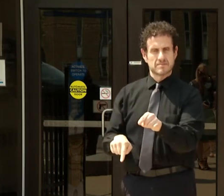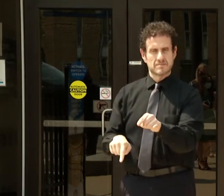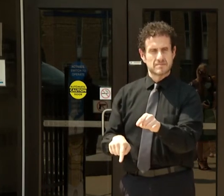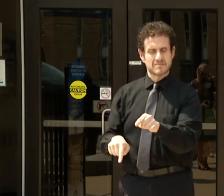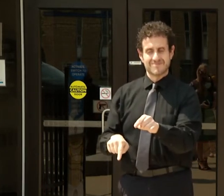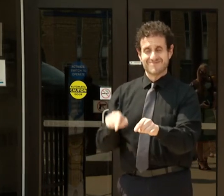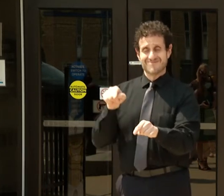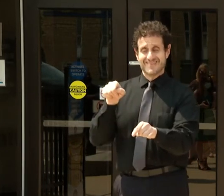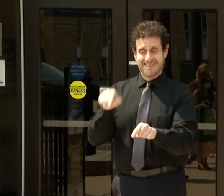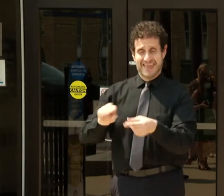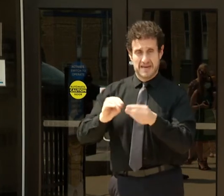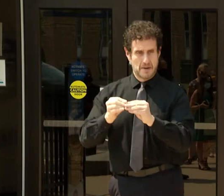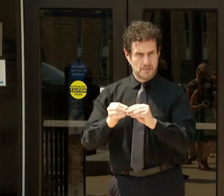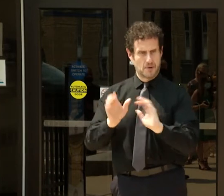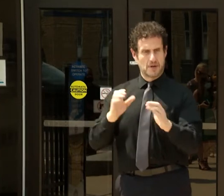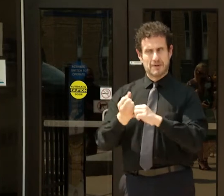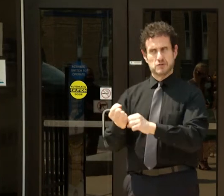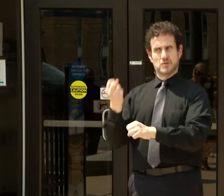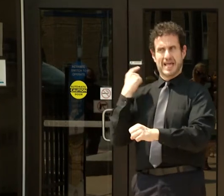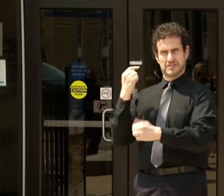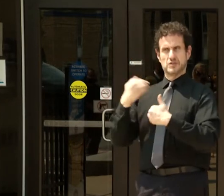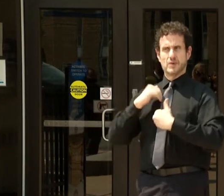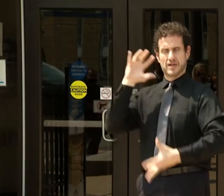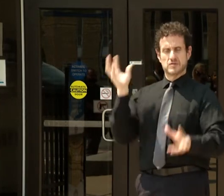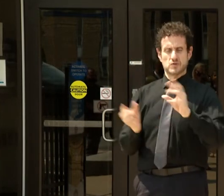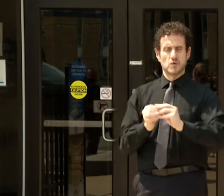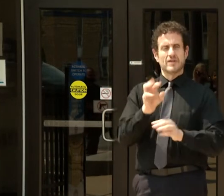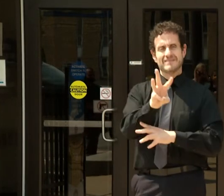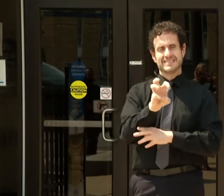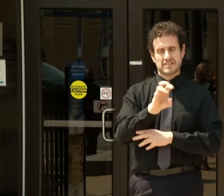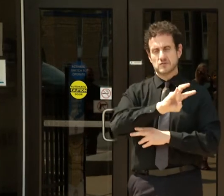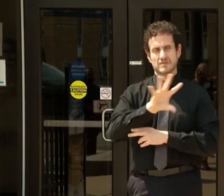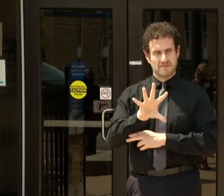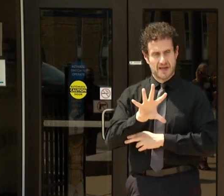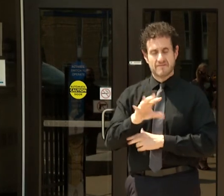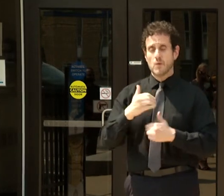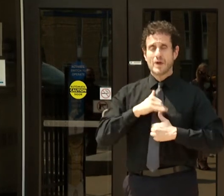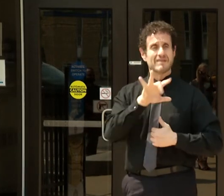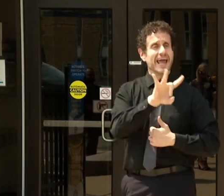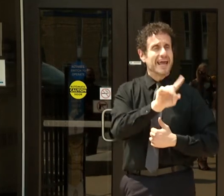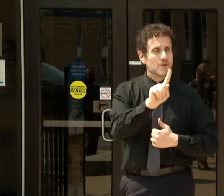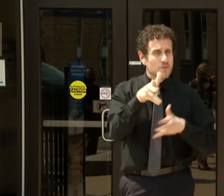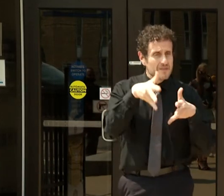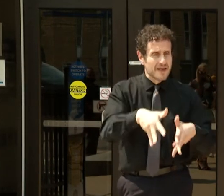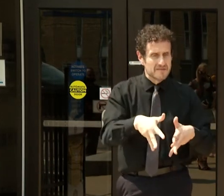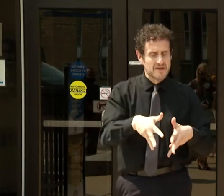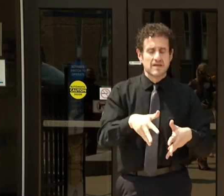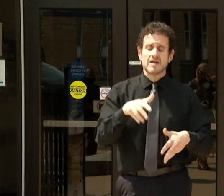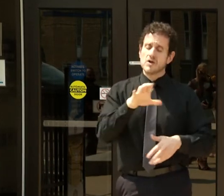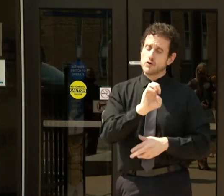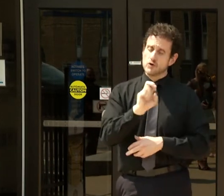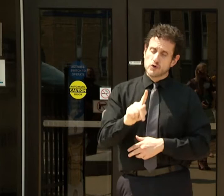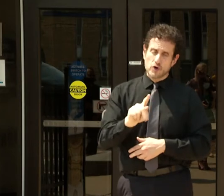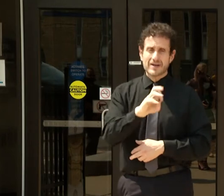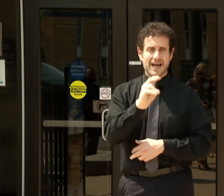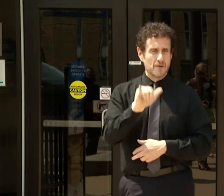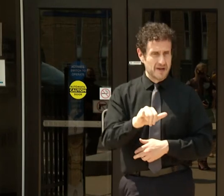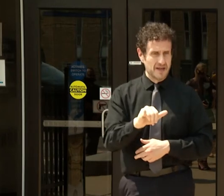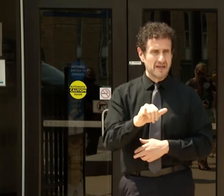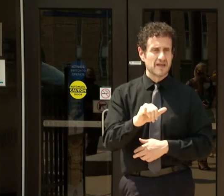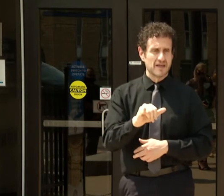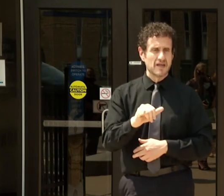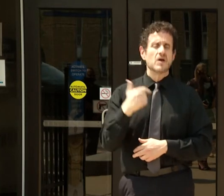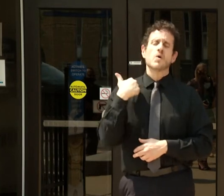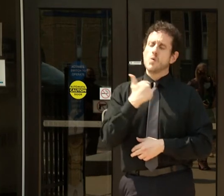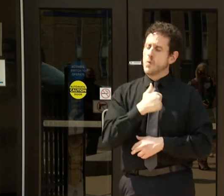of last year's total of 675. This puts our county dangerously close to homicide